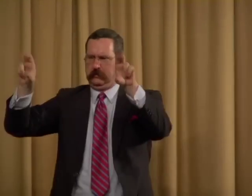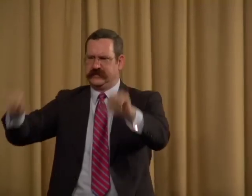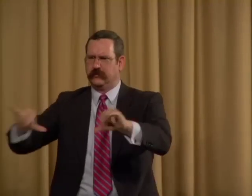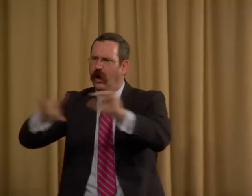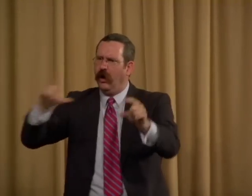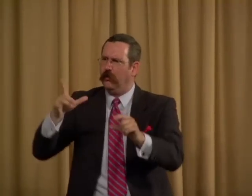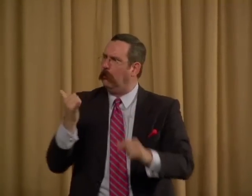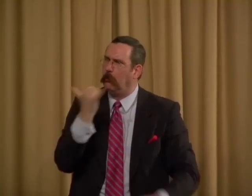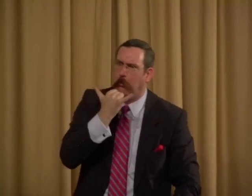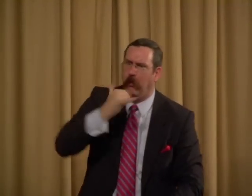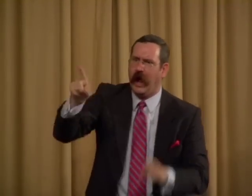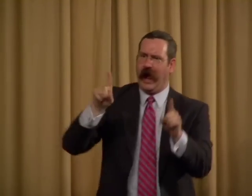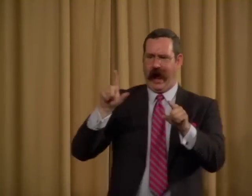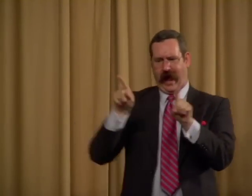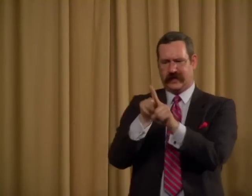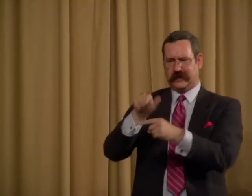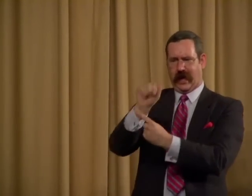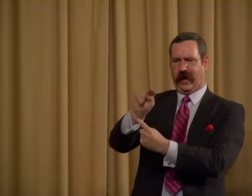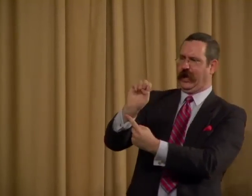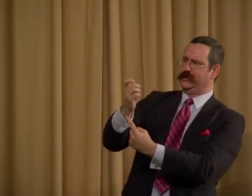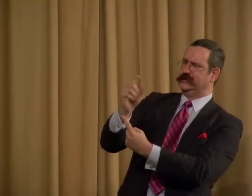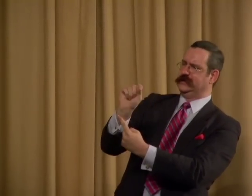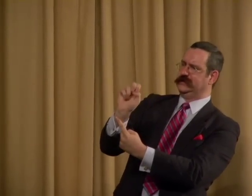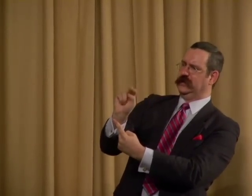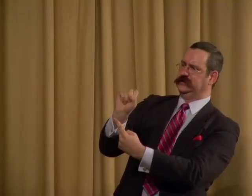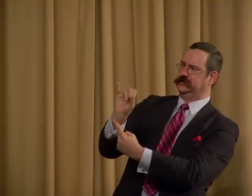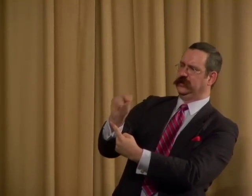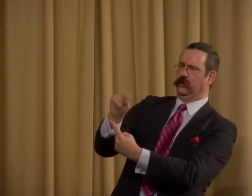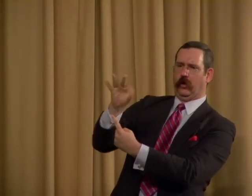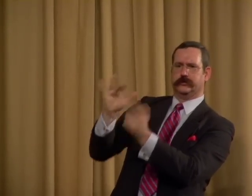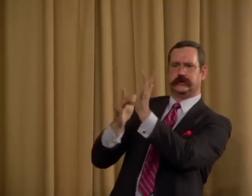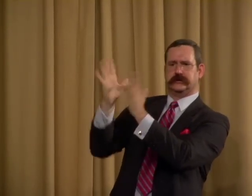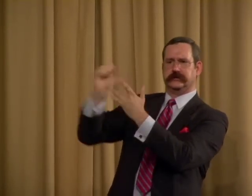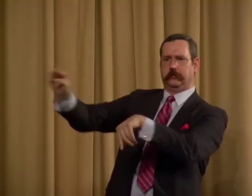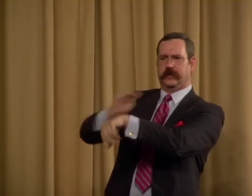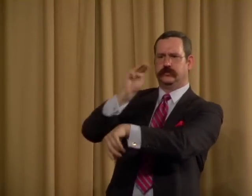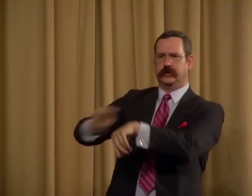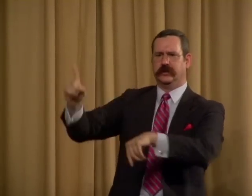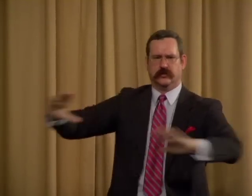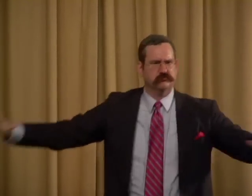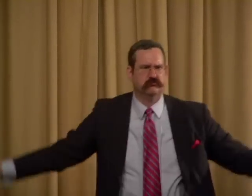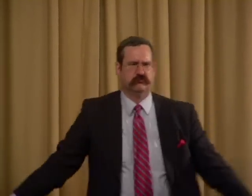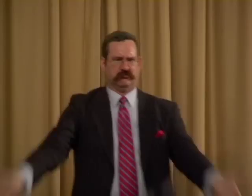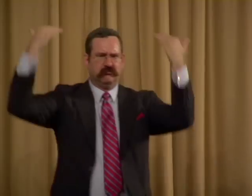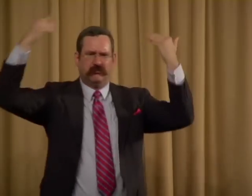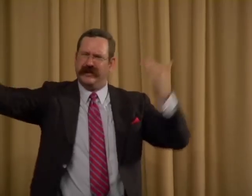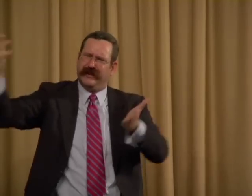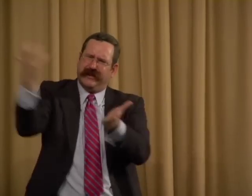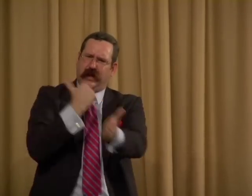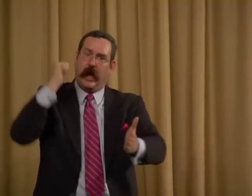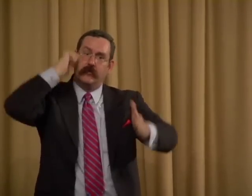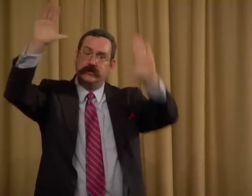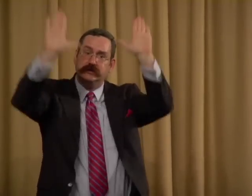incomes are paid. But are they busy? As an extension of Jesus' mission?